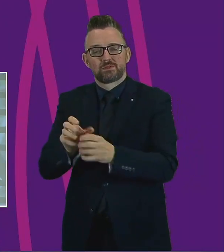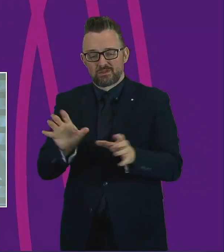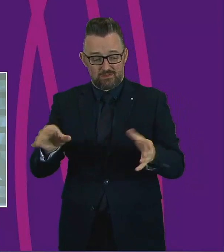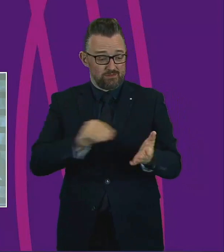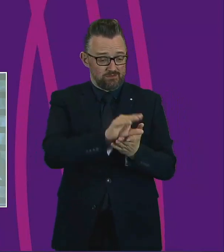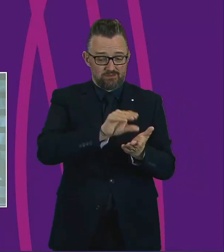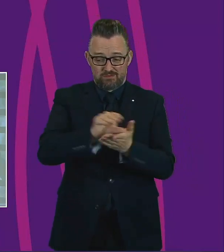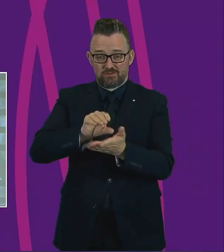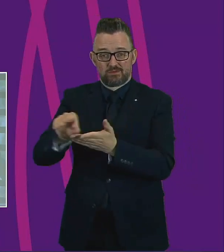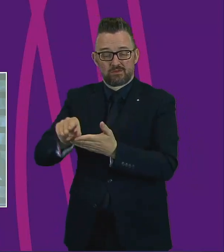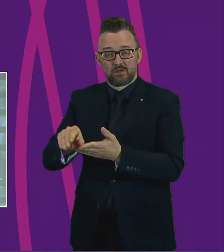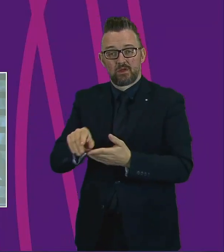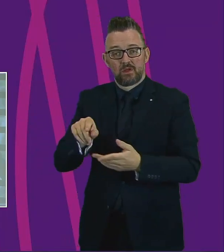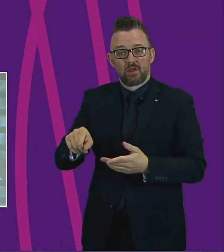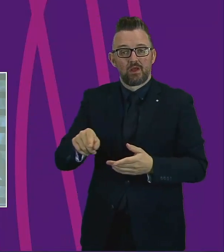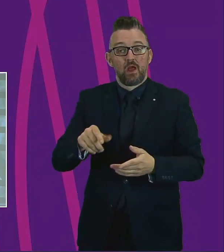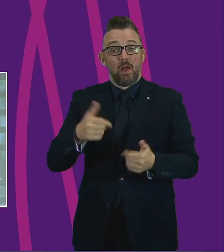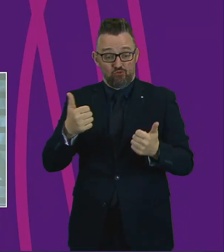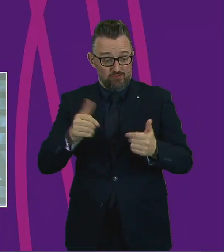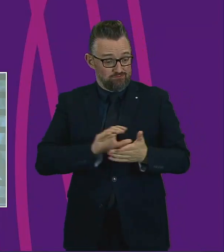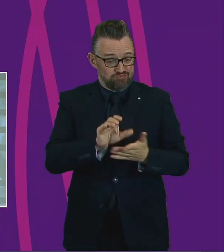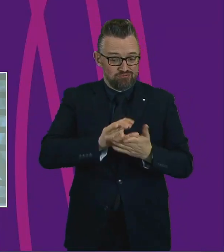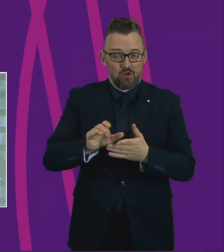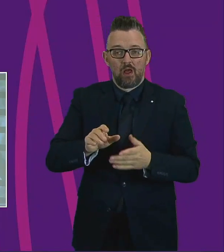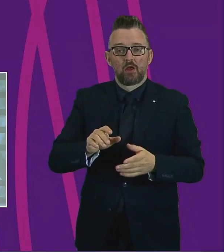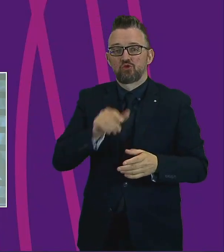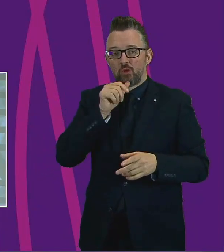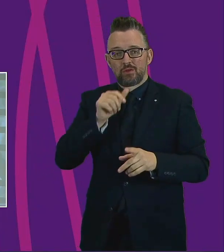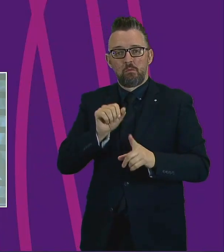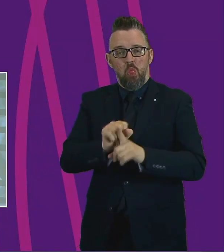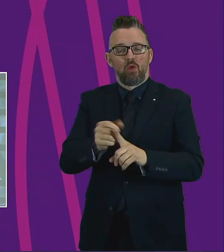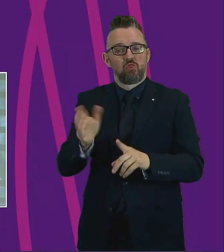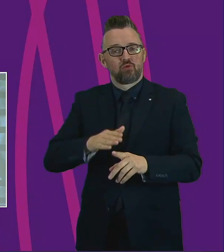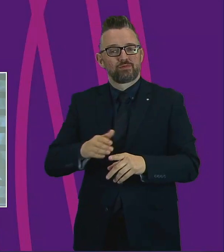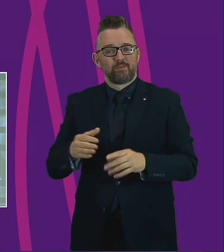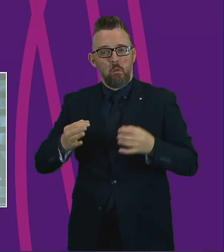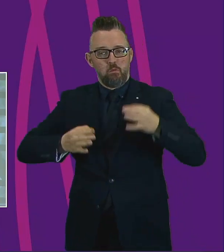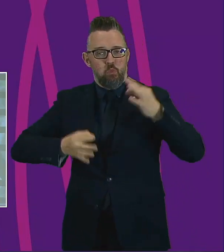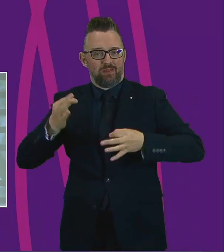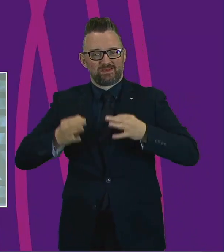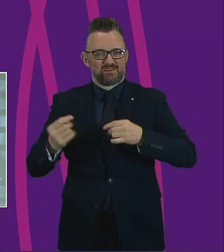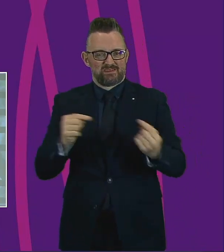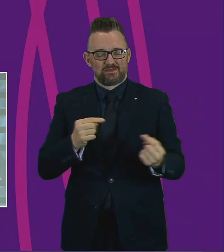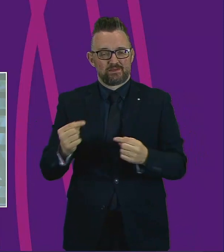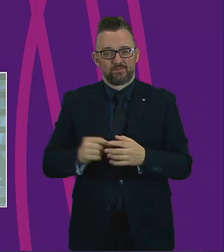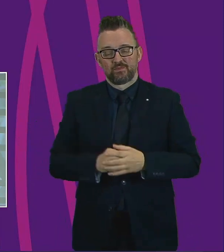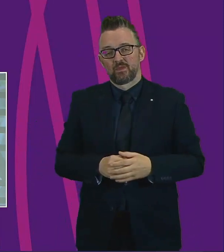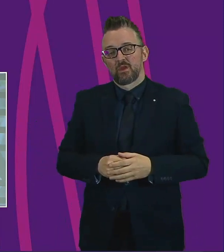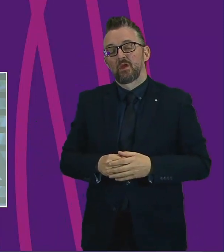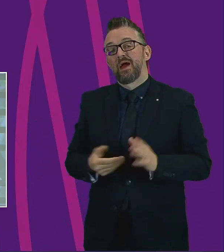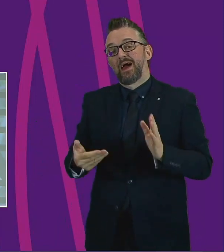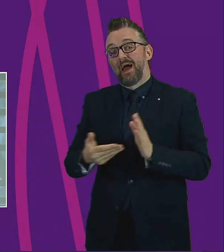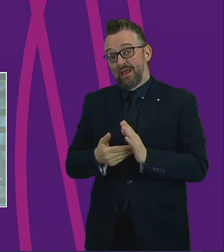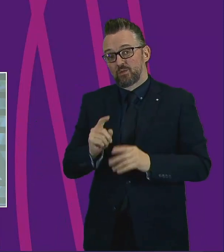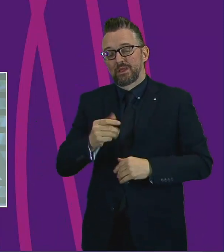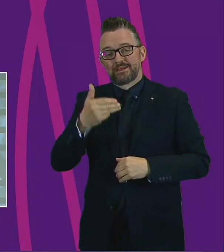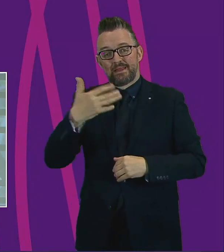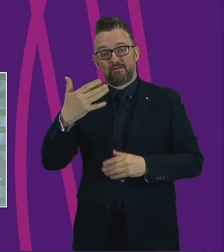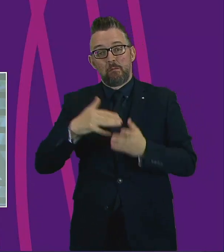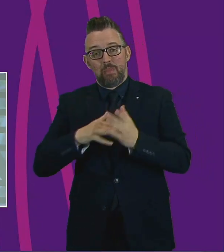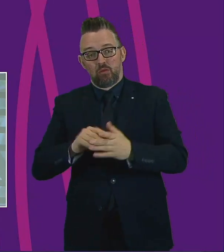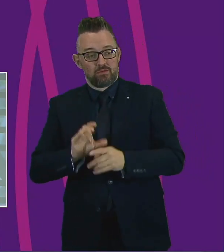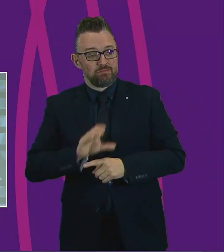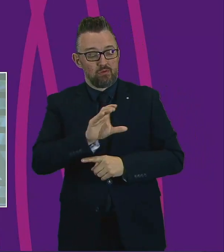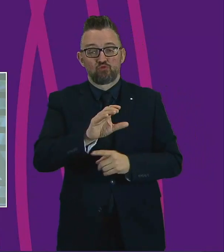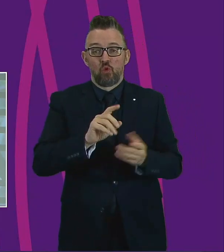ground and not bureaucracy and red tape. Some £95 million has been made available directly to local authorities, including